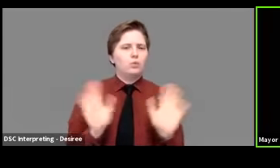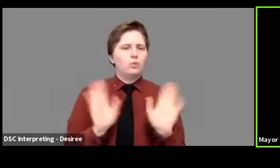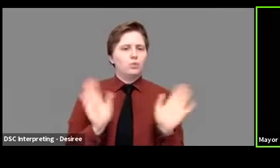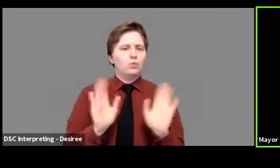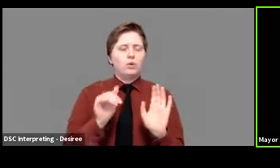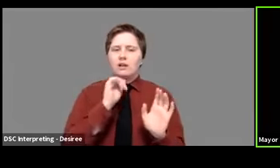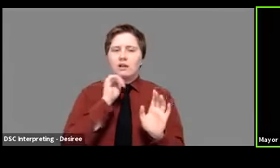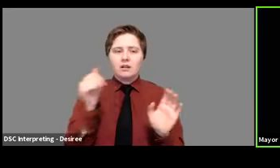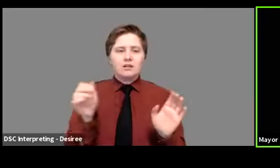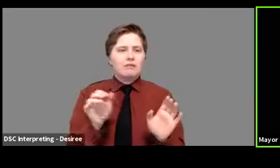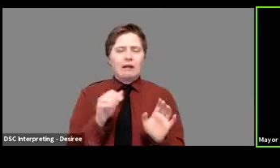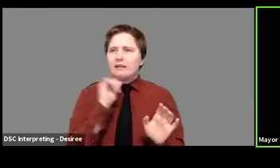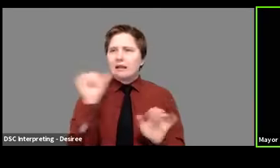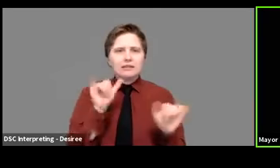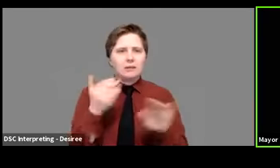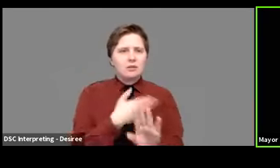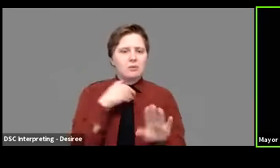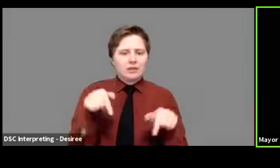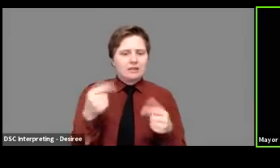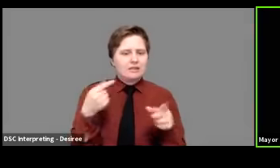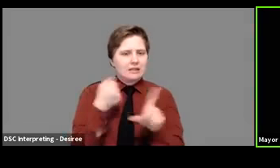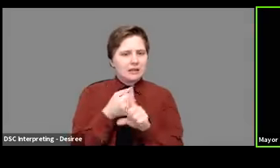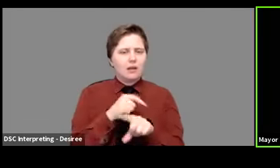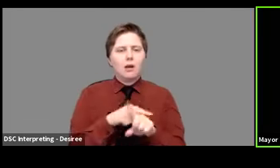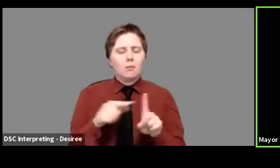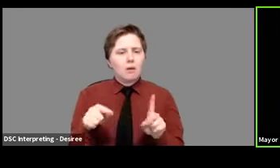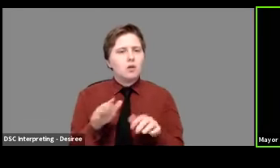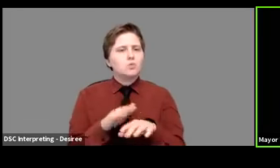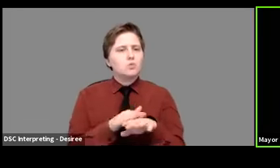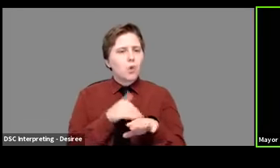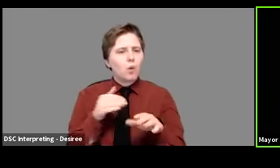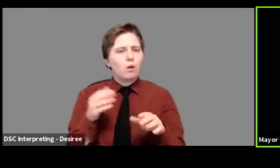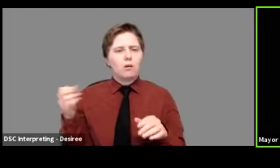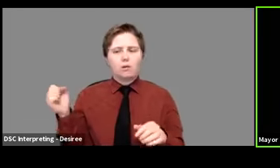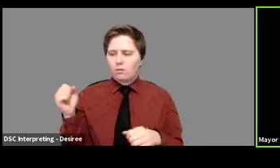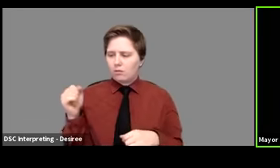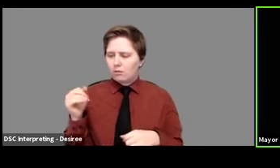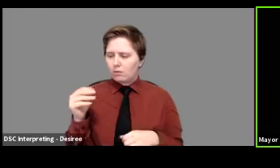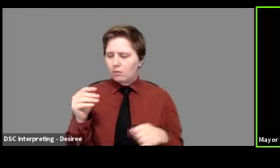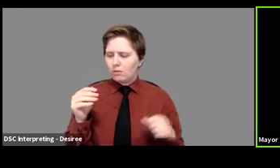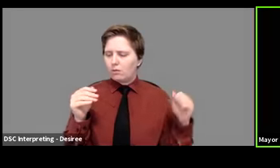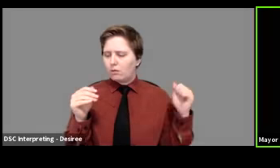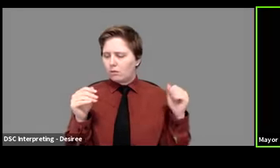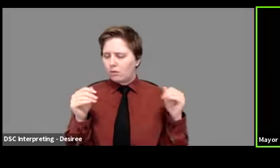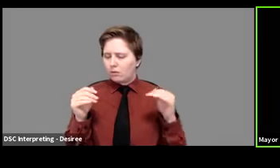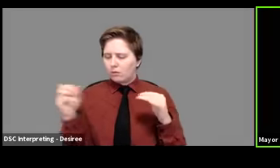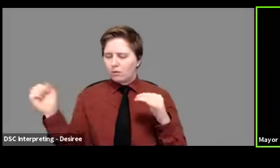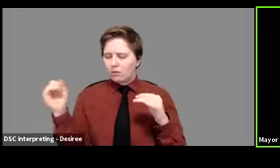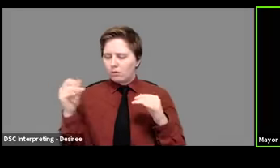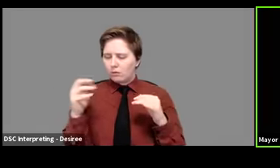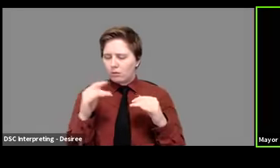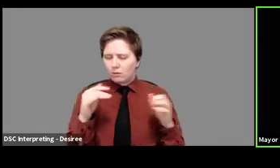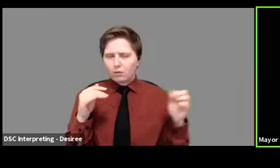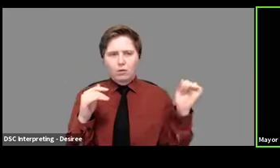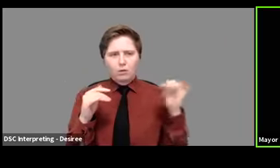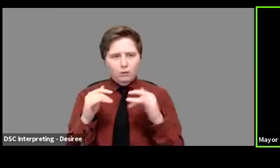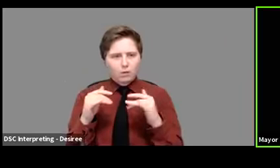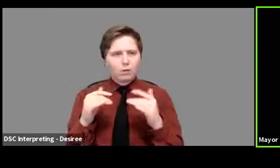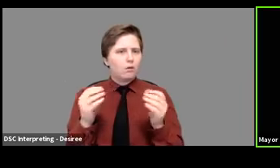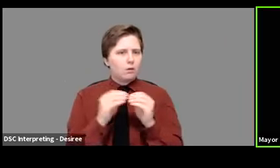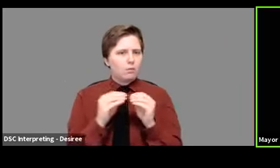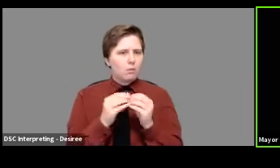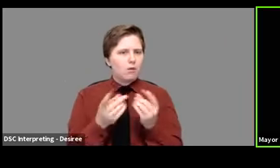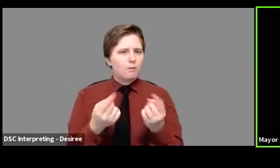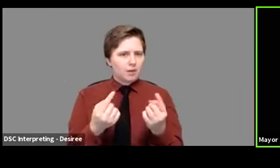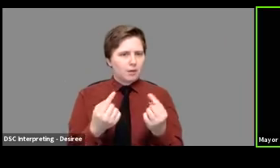up as if nothing had ever happened. But slowly but surely, I think we're going to have more folks certainly up here in the mayor's office and throughout the building.